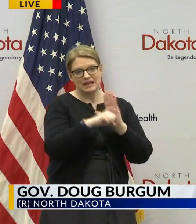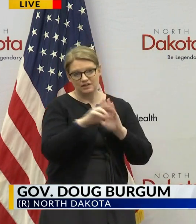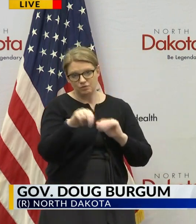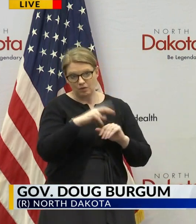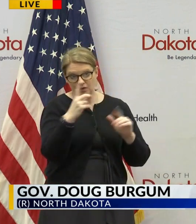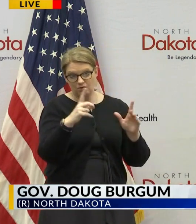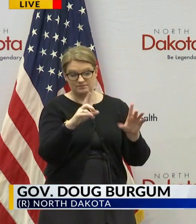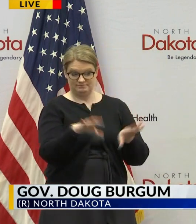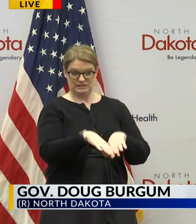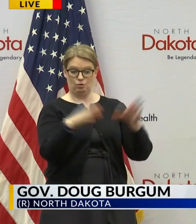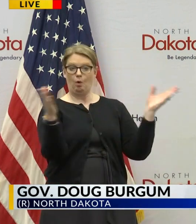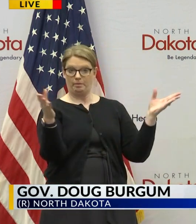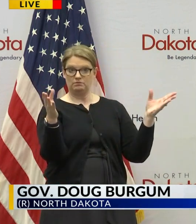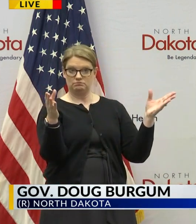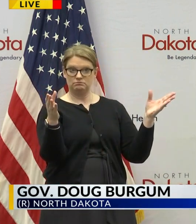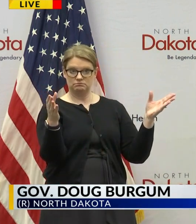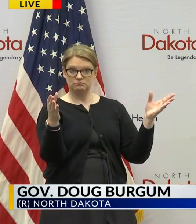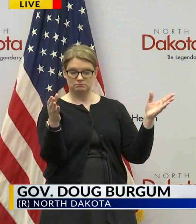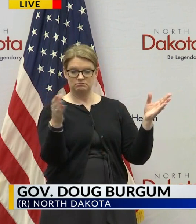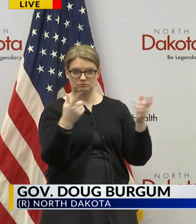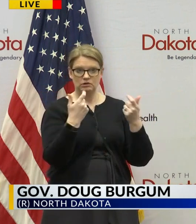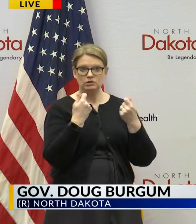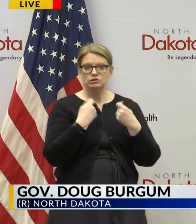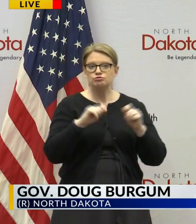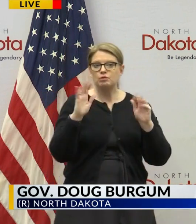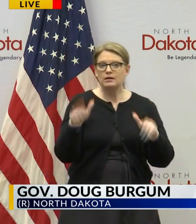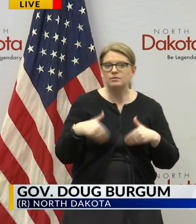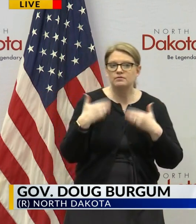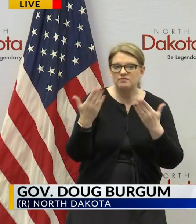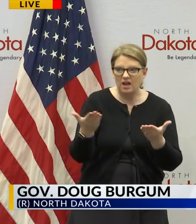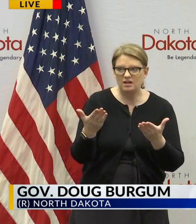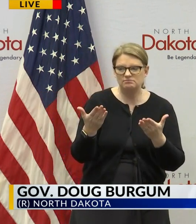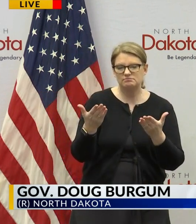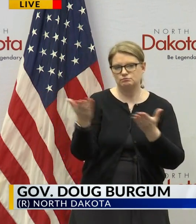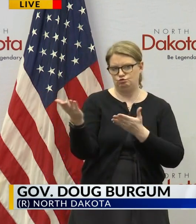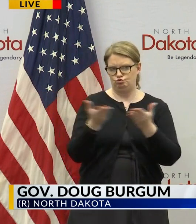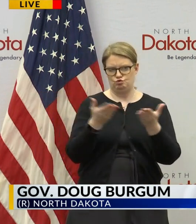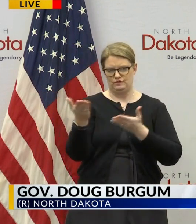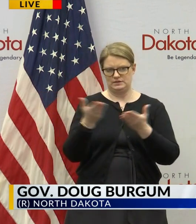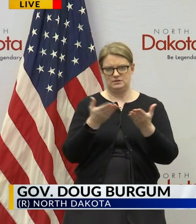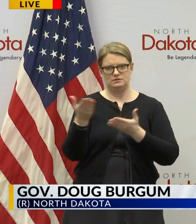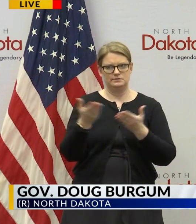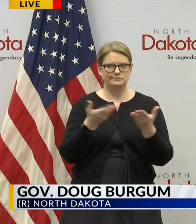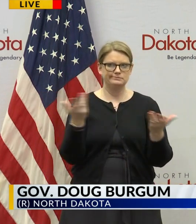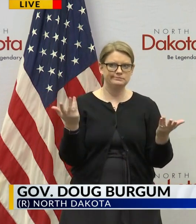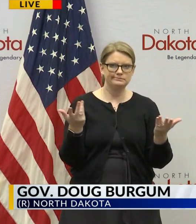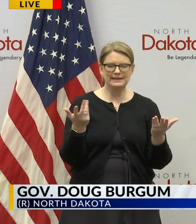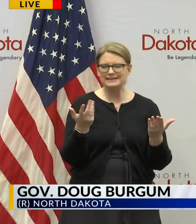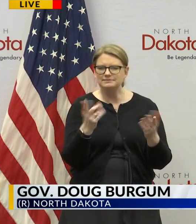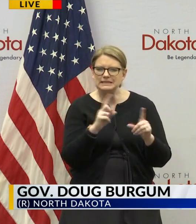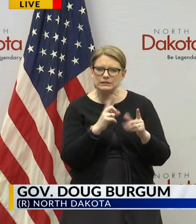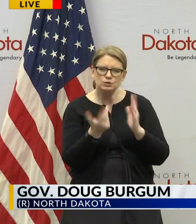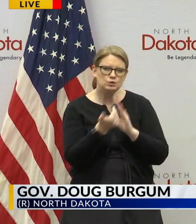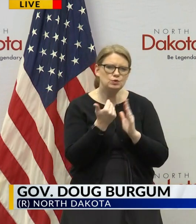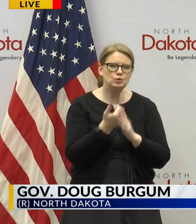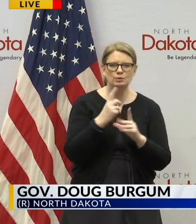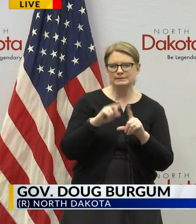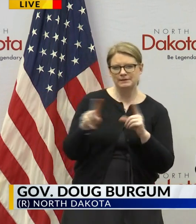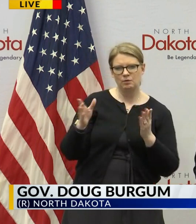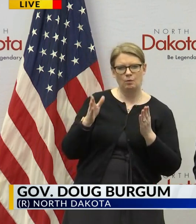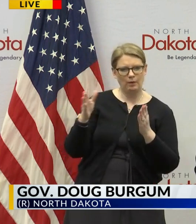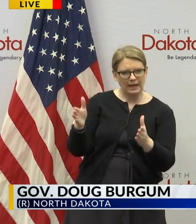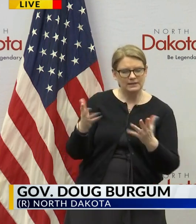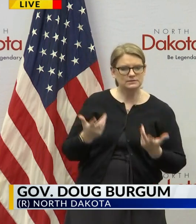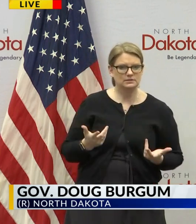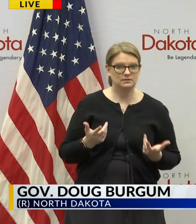open for business we're just trying to deliver those business and agency services in in in new ways with many of our